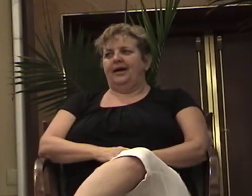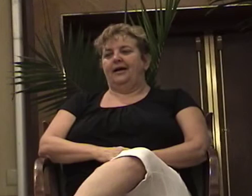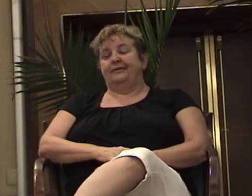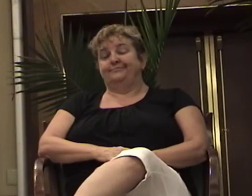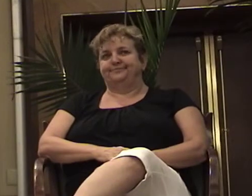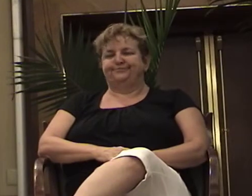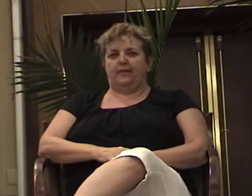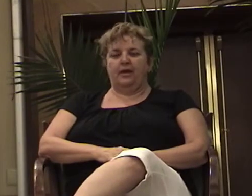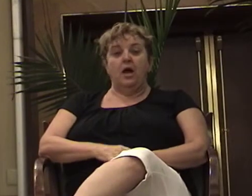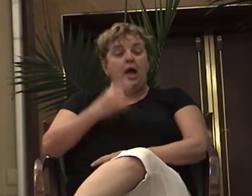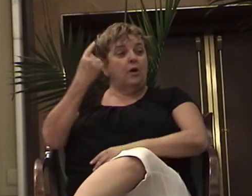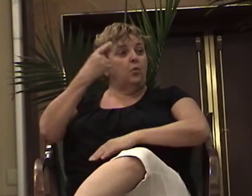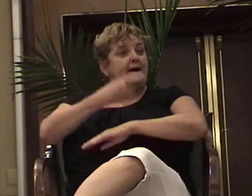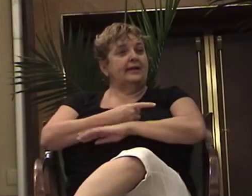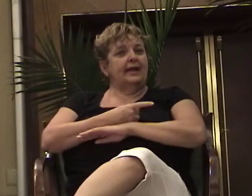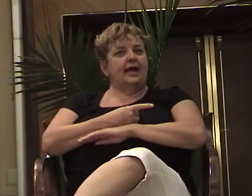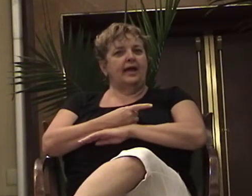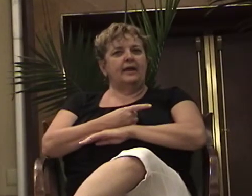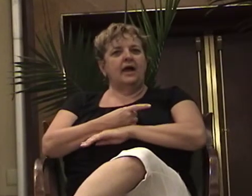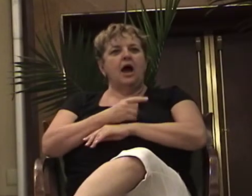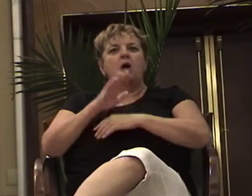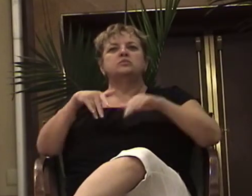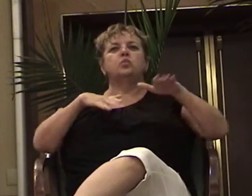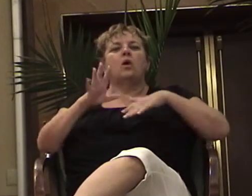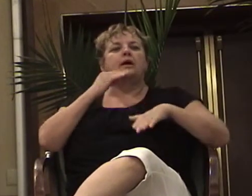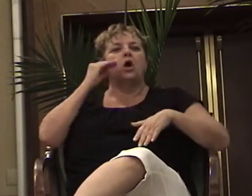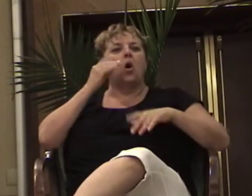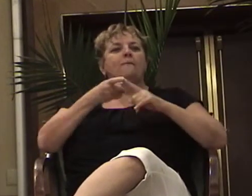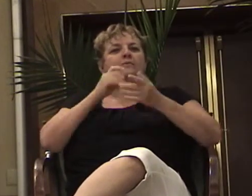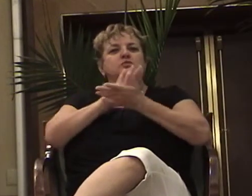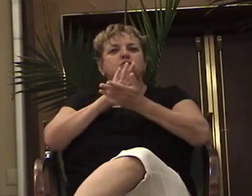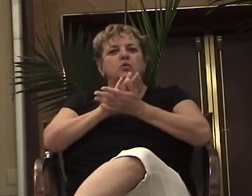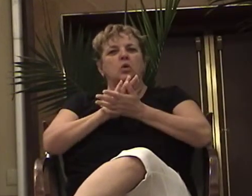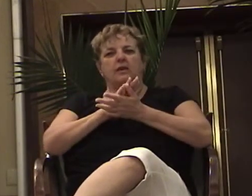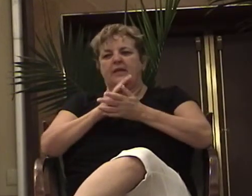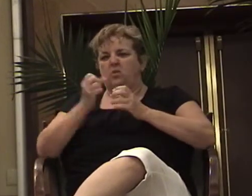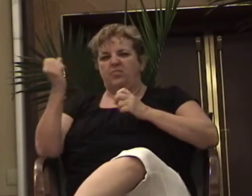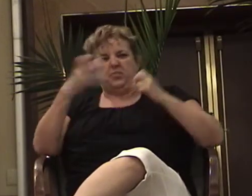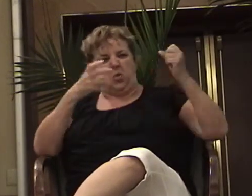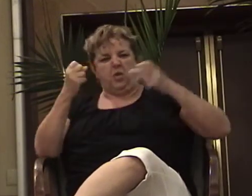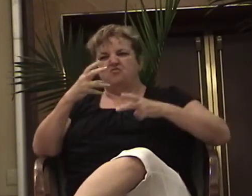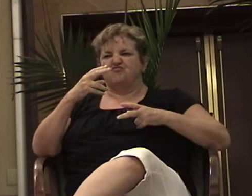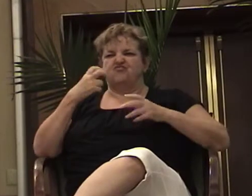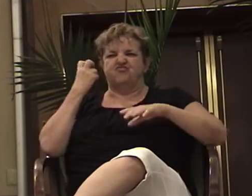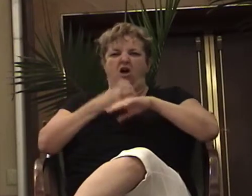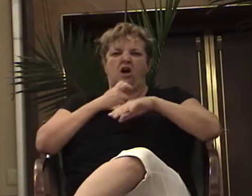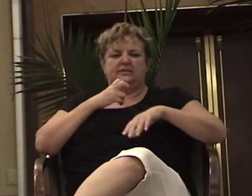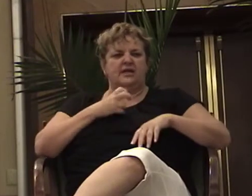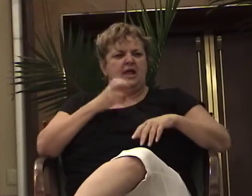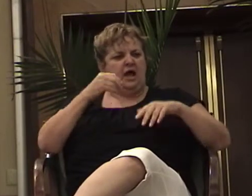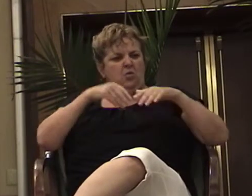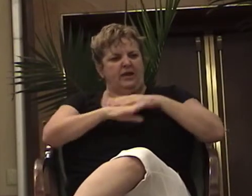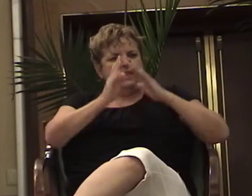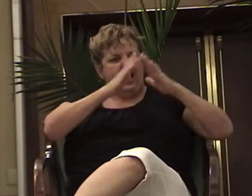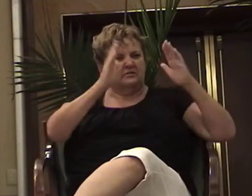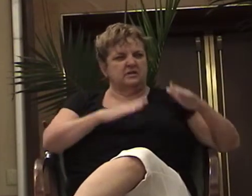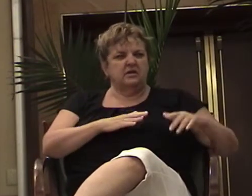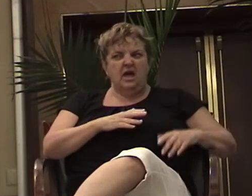And one day they stoned me on the way home from school. I ran into the house and I told my mother, said, whoo, I'm glad I made it in the house. They was about to